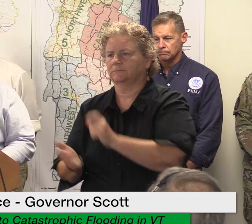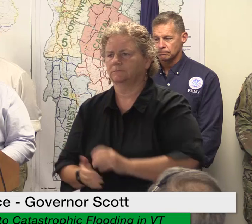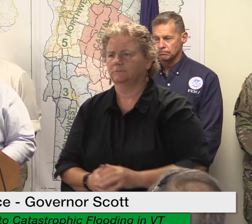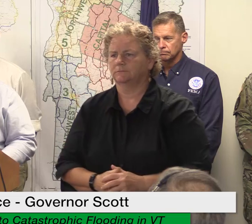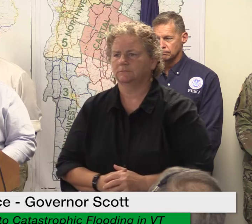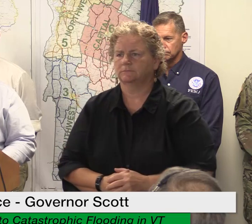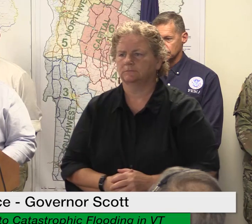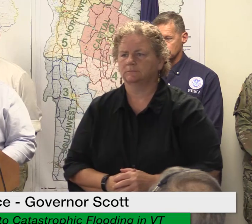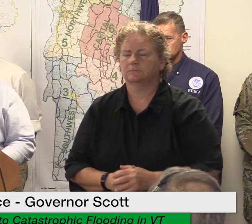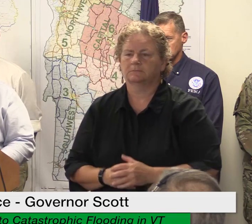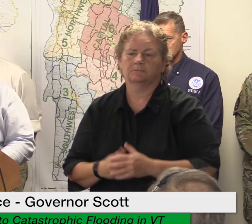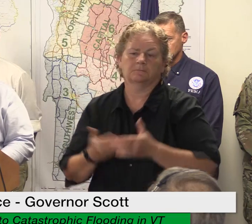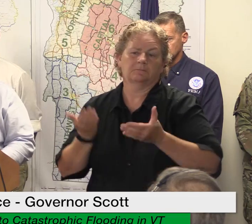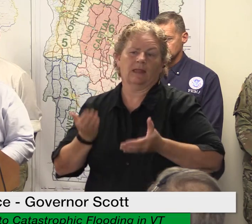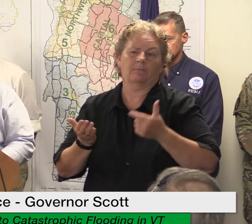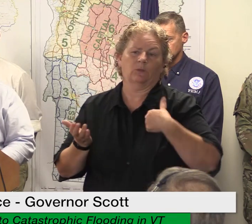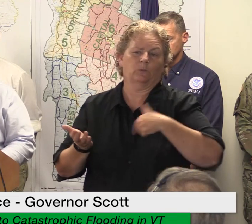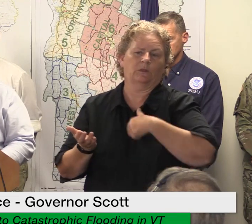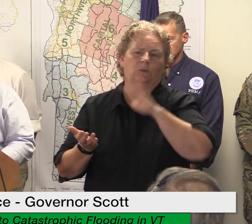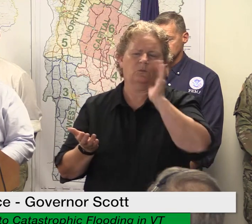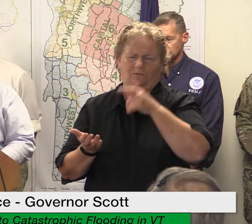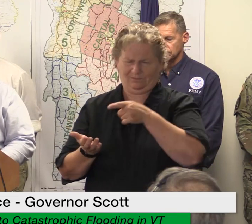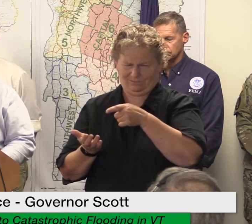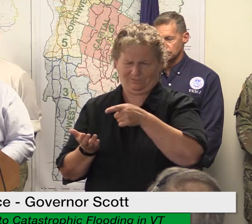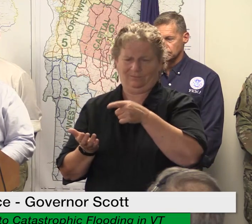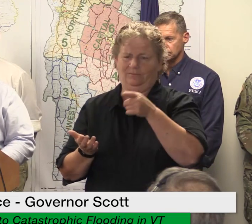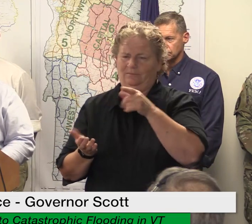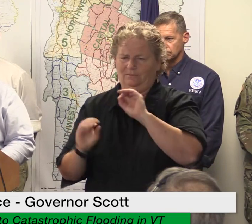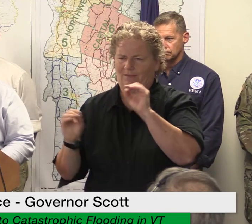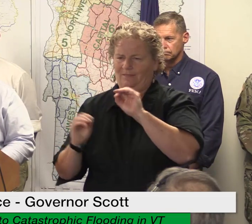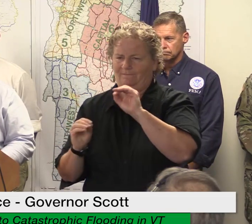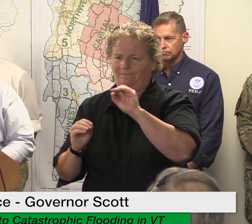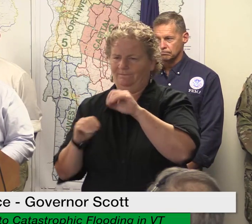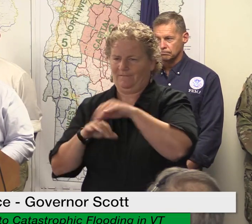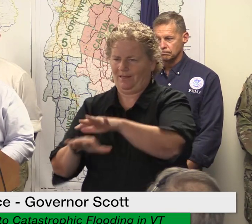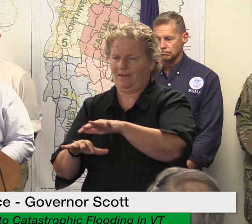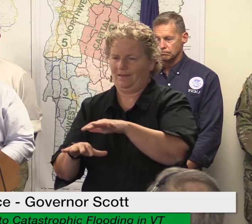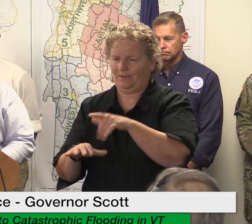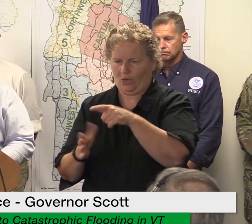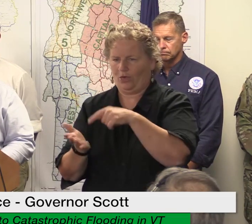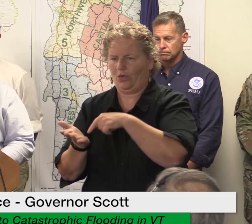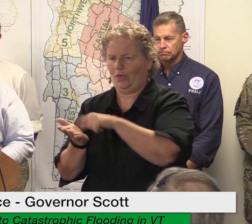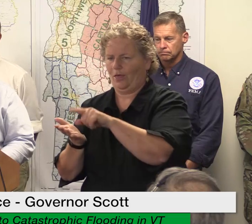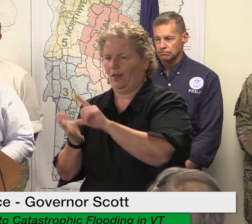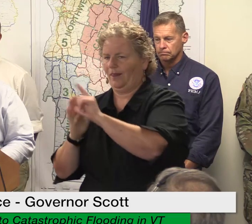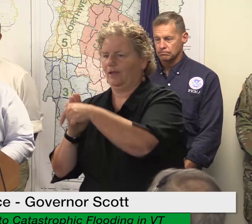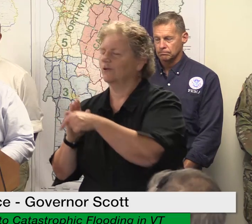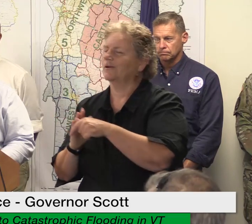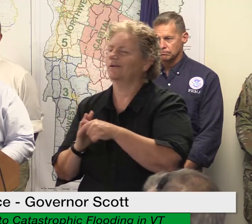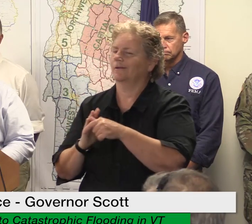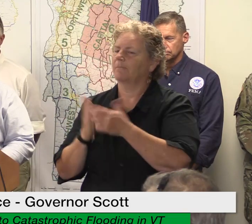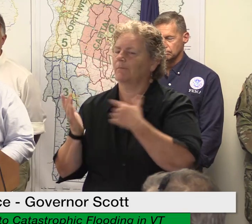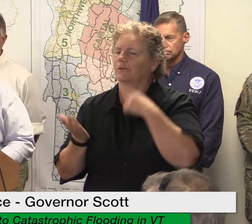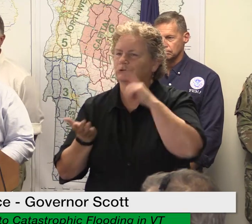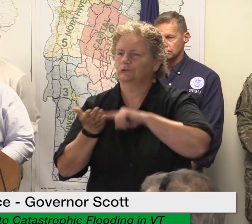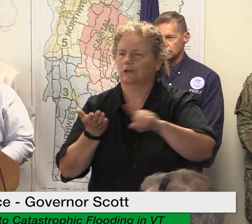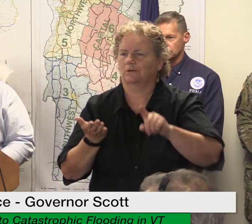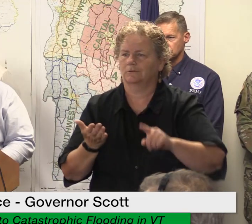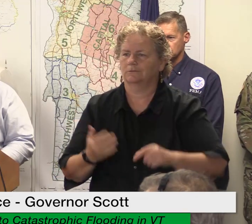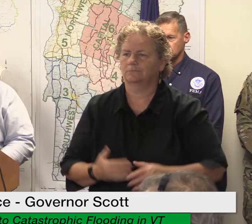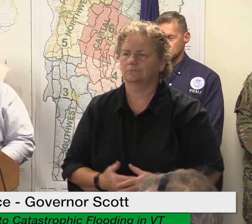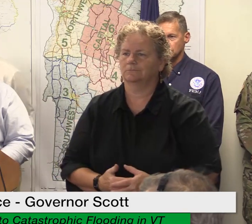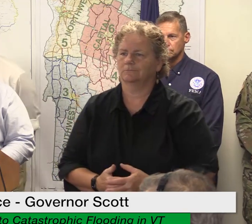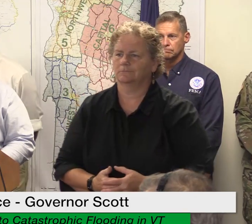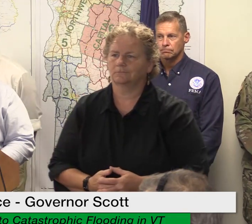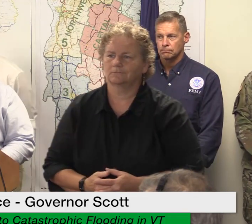who need the relief we want to make it easy to get i will close by encouraging folks who want the latest tax related information about the